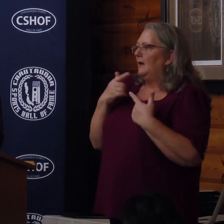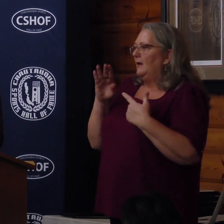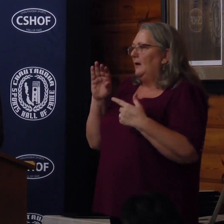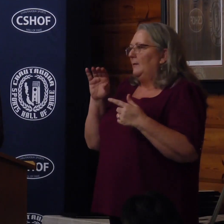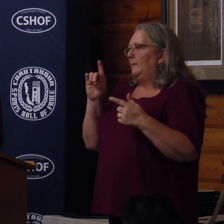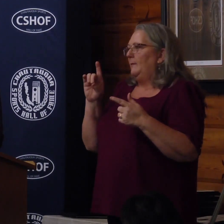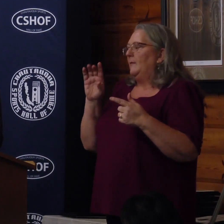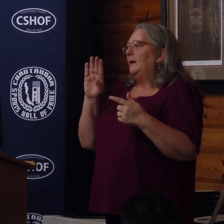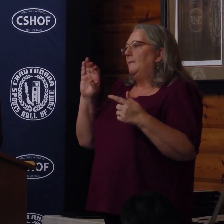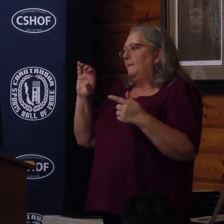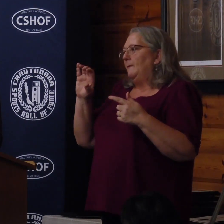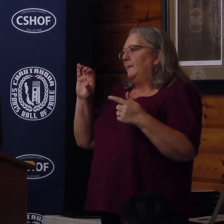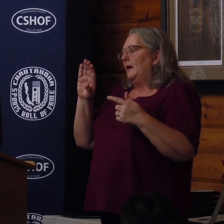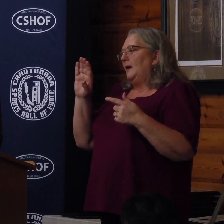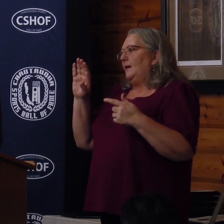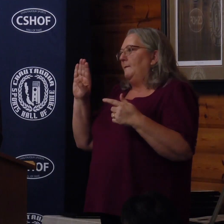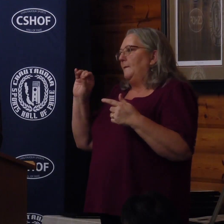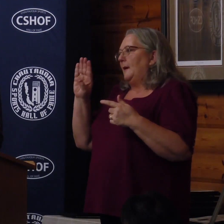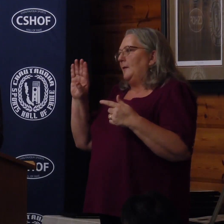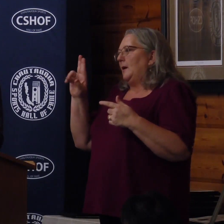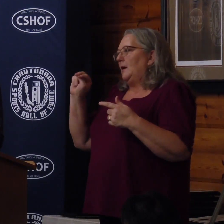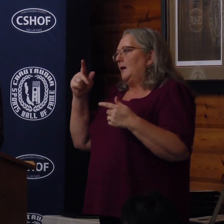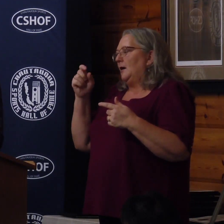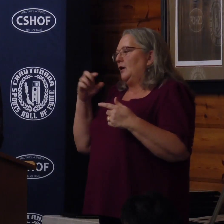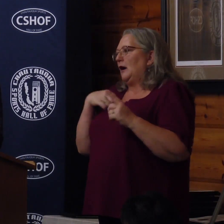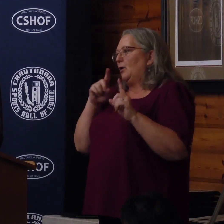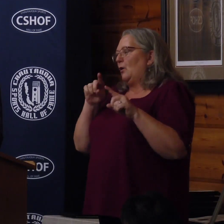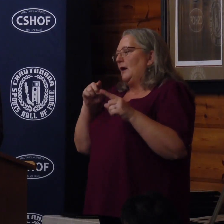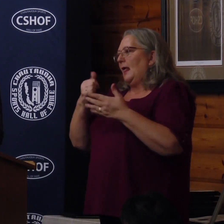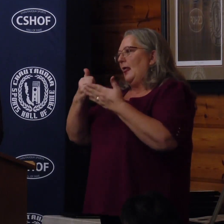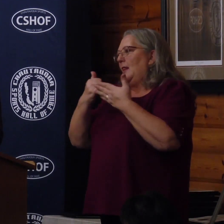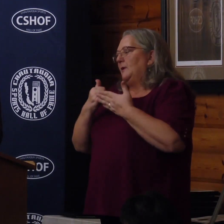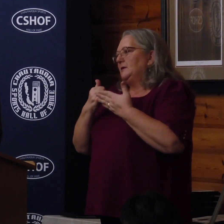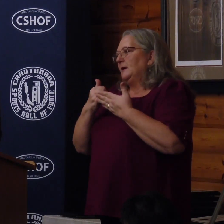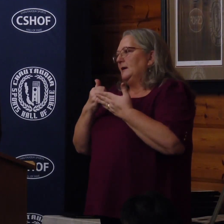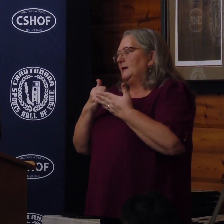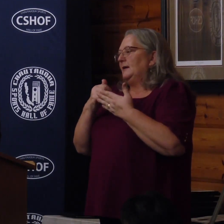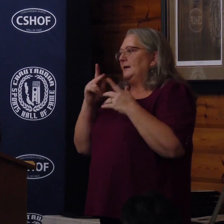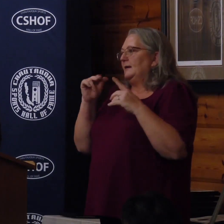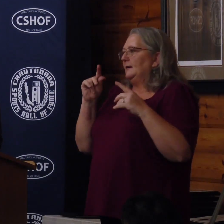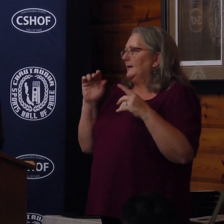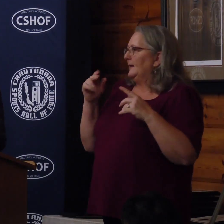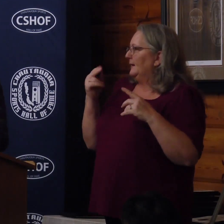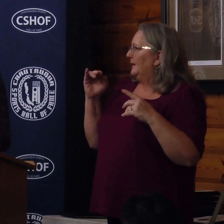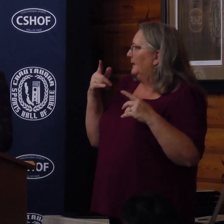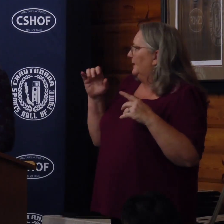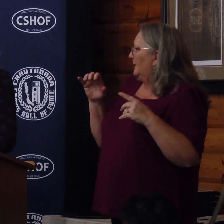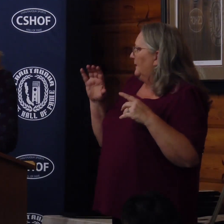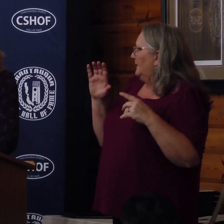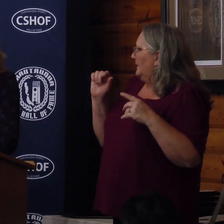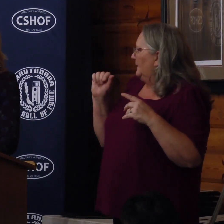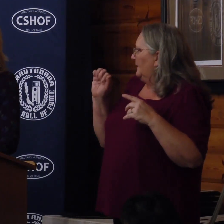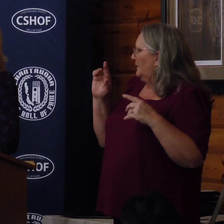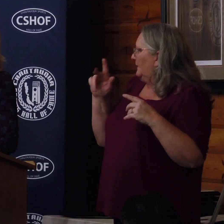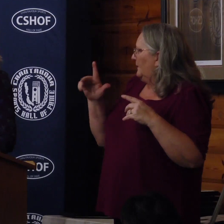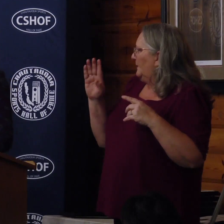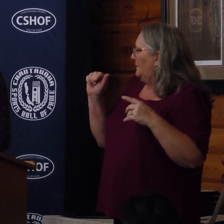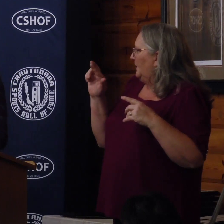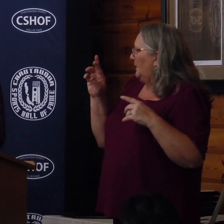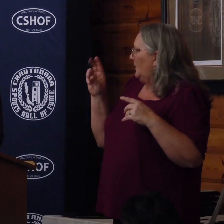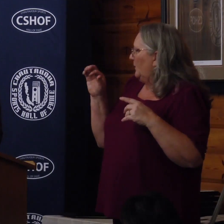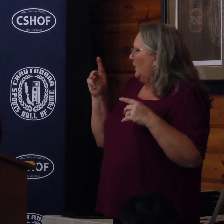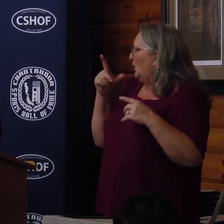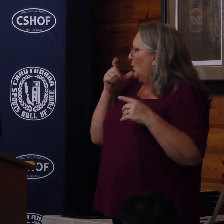Unger, unbelievable. The go-to every time to help us out. Kate Hagel, Colin Barmore. Who gets a